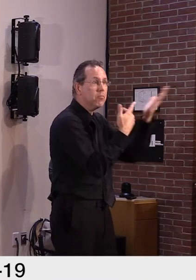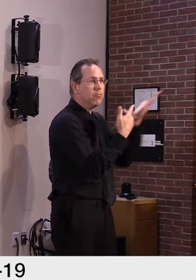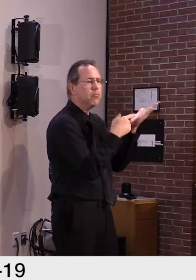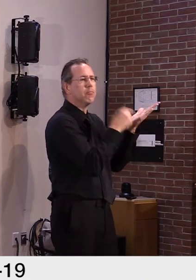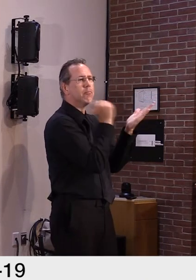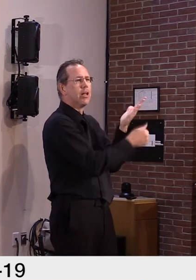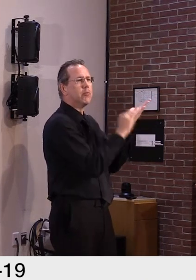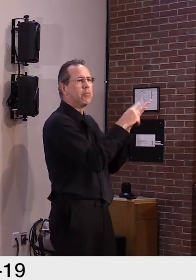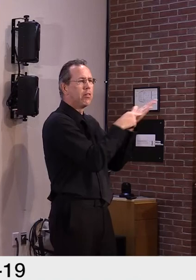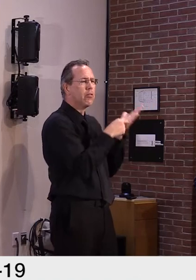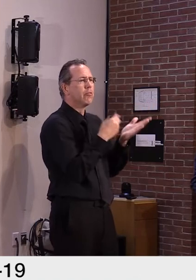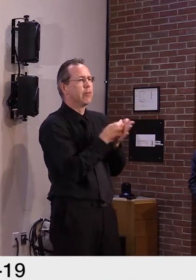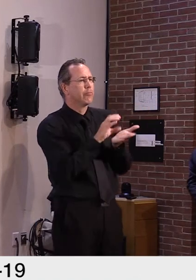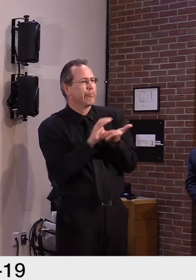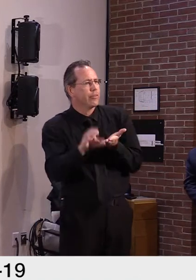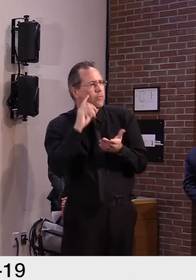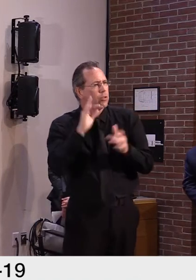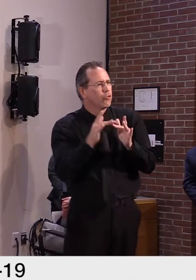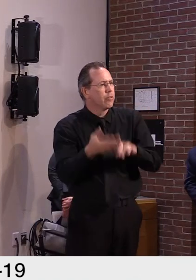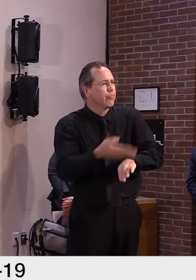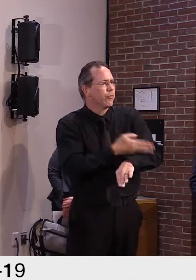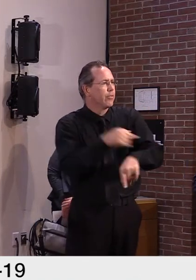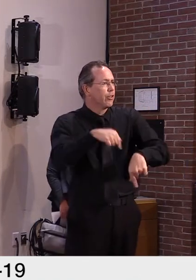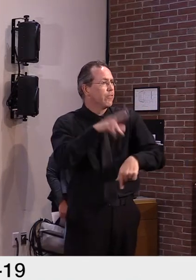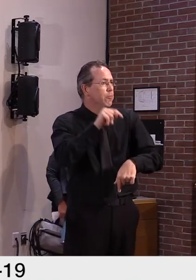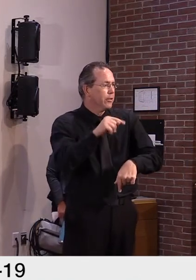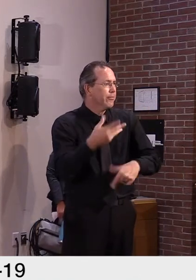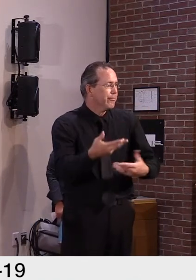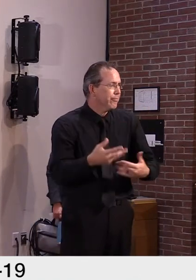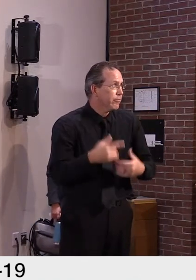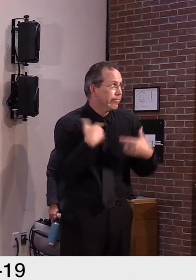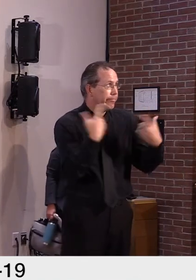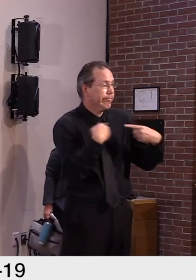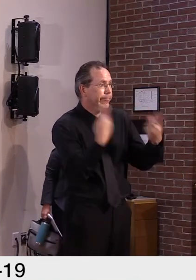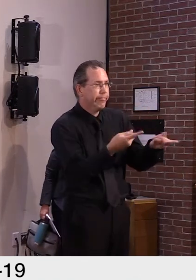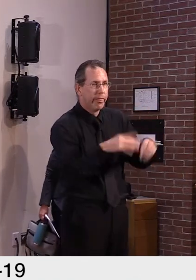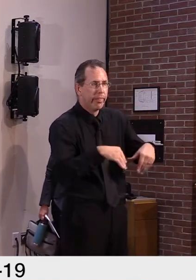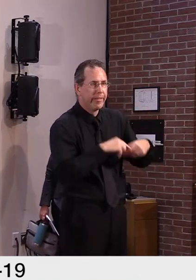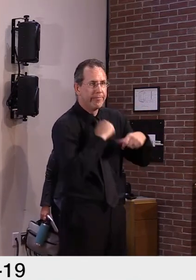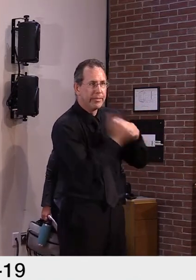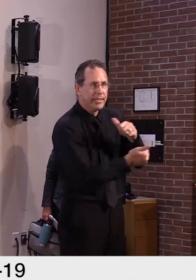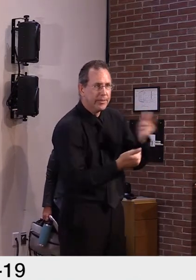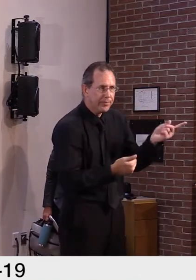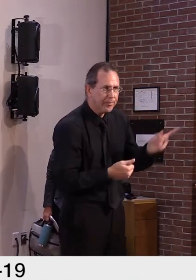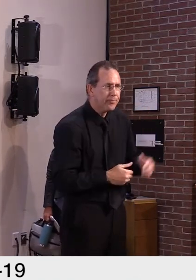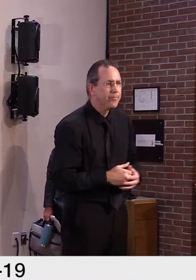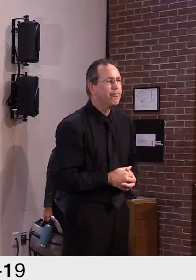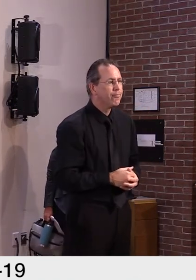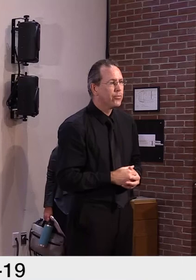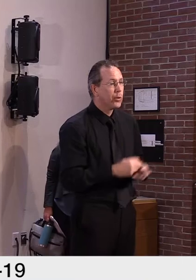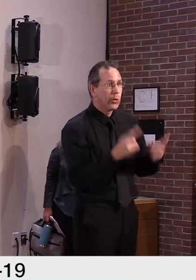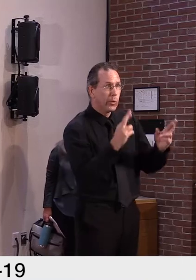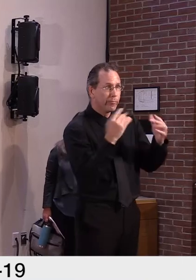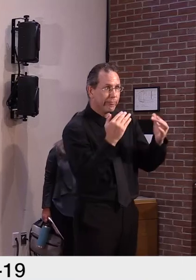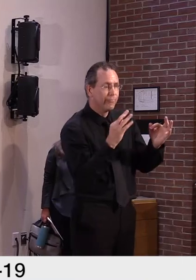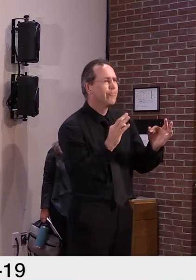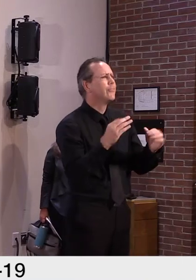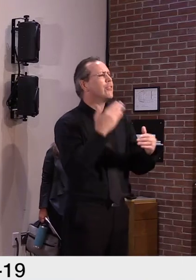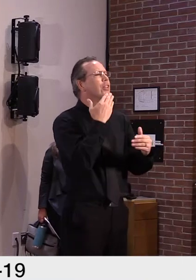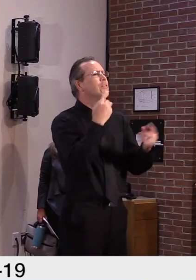That's it. Okay. Thank you very much. And we'll be back on Tuesday. And we'll have modeling again on Tuesday. Thank you.